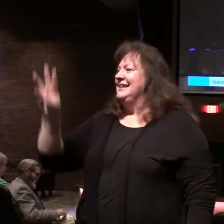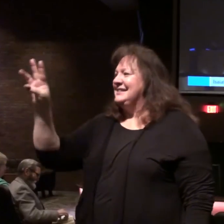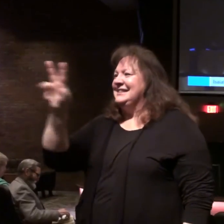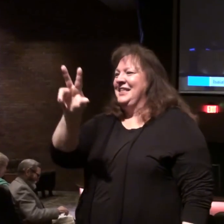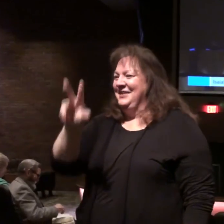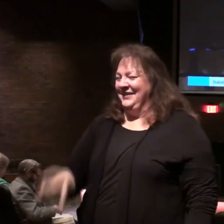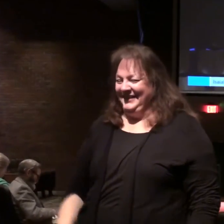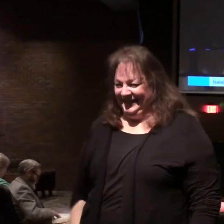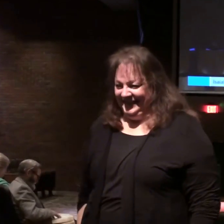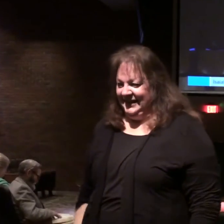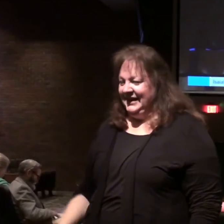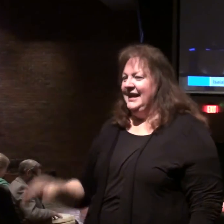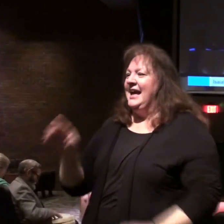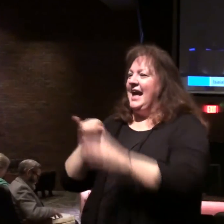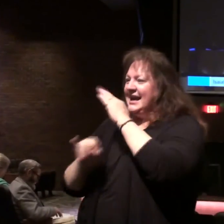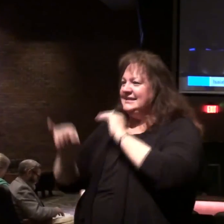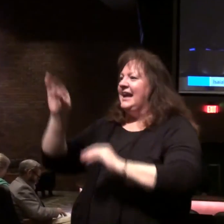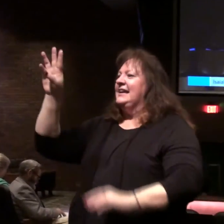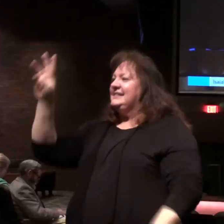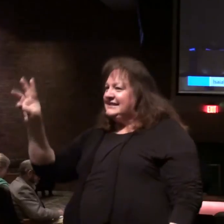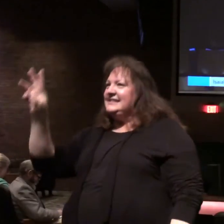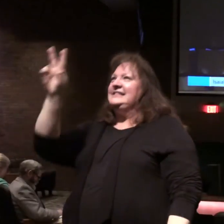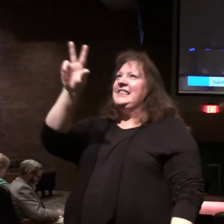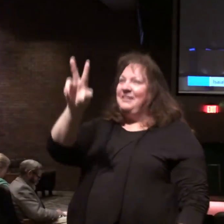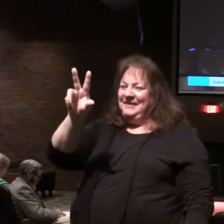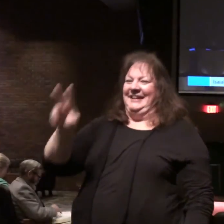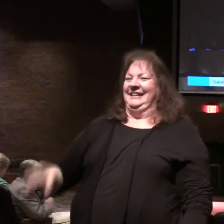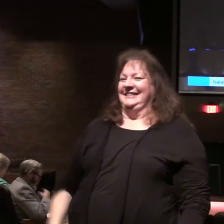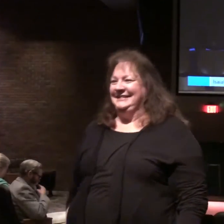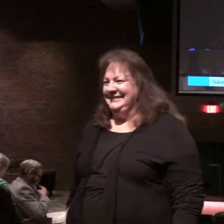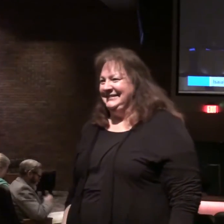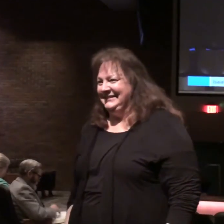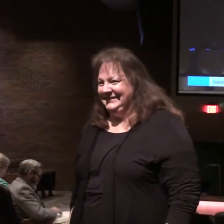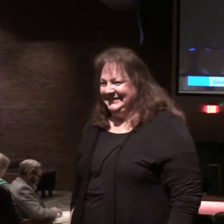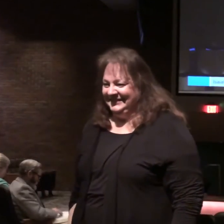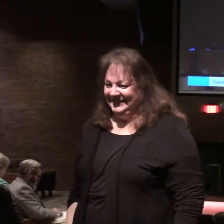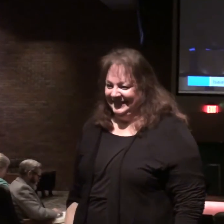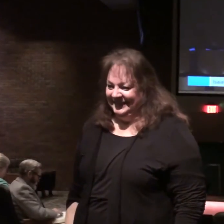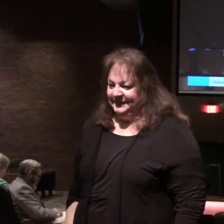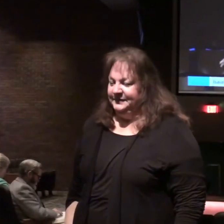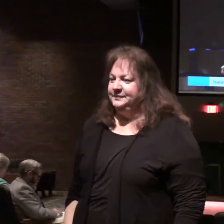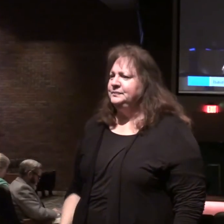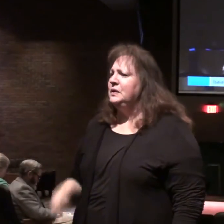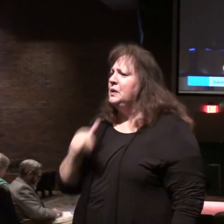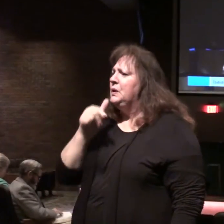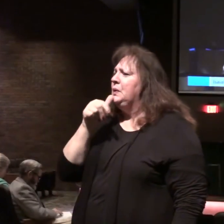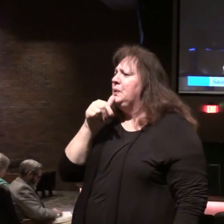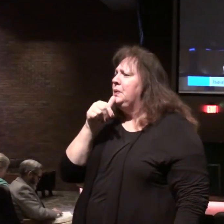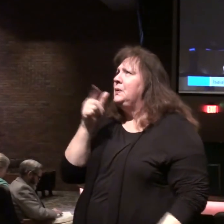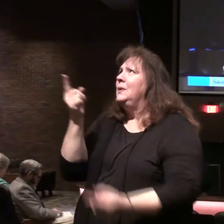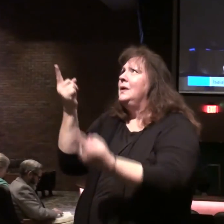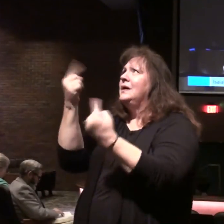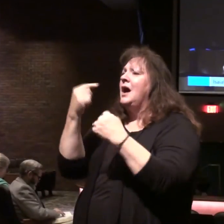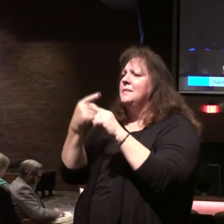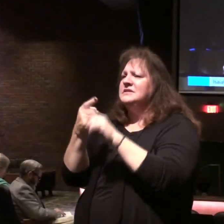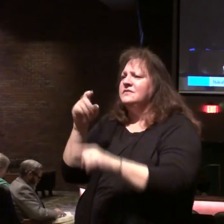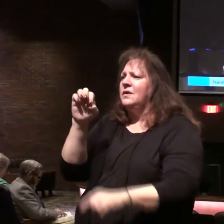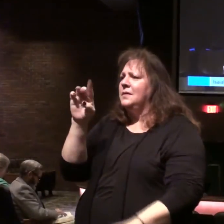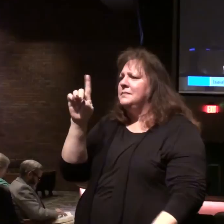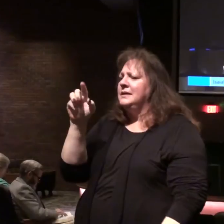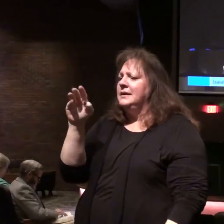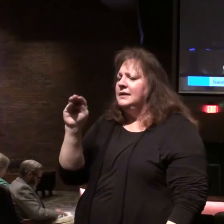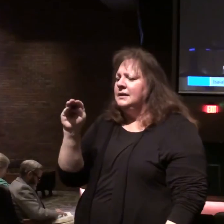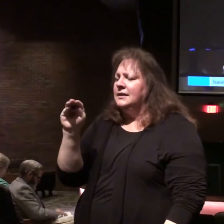Isaiah 6. E3. 6. E3. Alright. Who is this who comes from Edom with